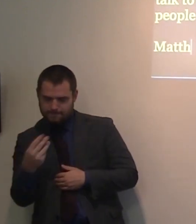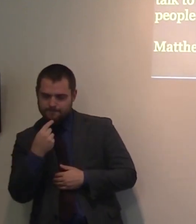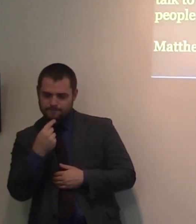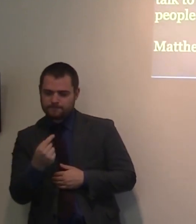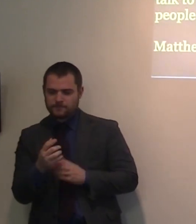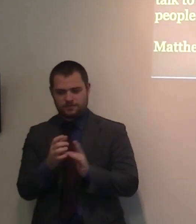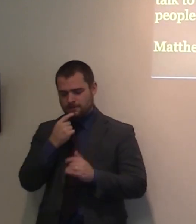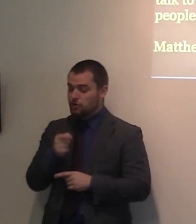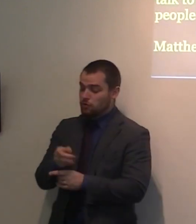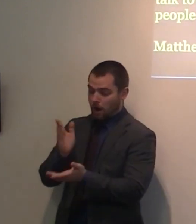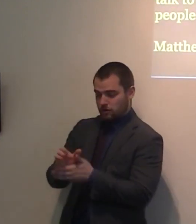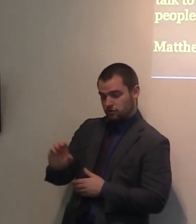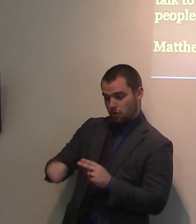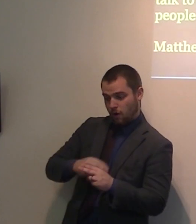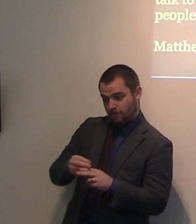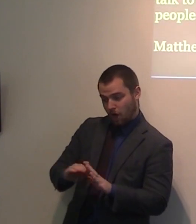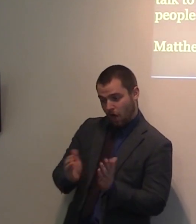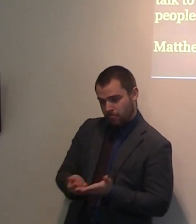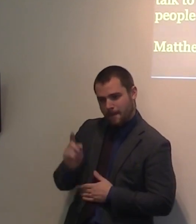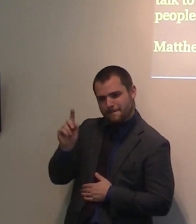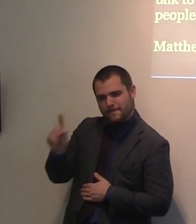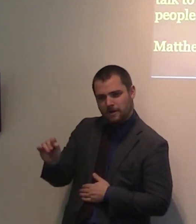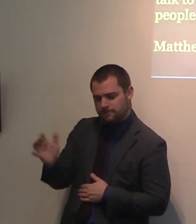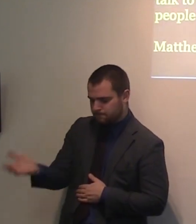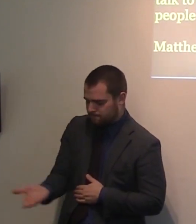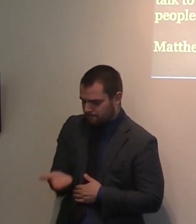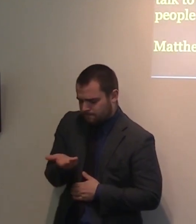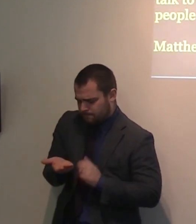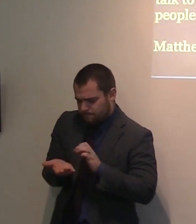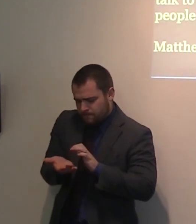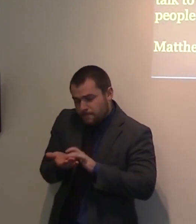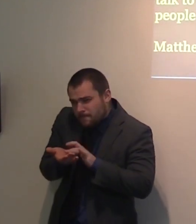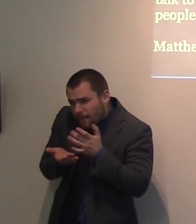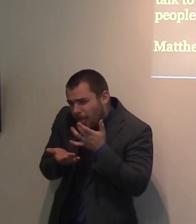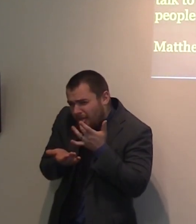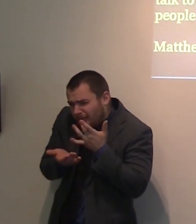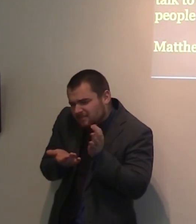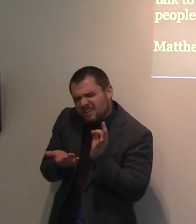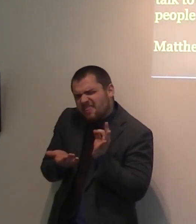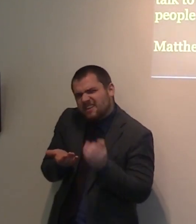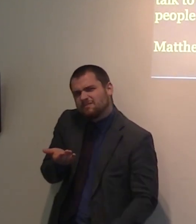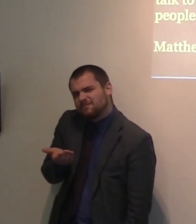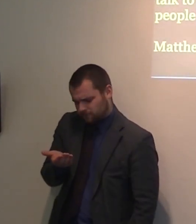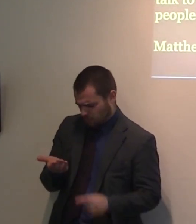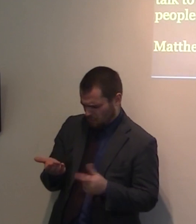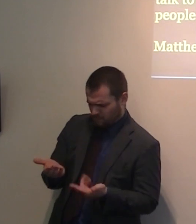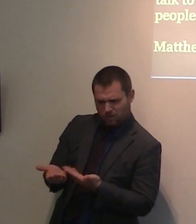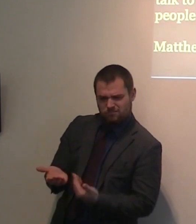the salt have lost its savor, where which shall it be saved? It is thenceforth good for nothing but